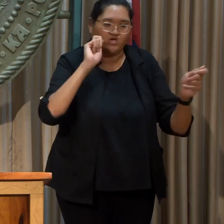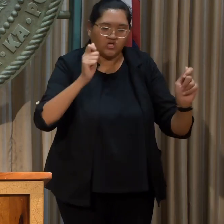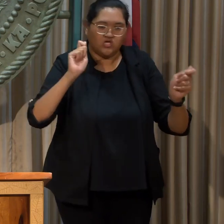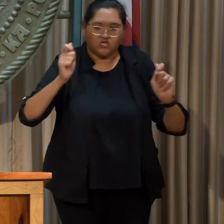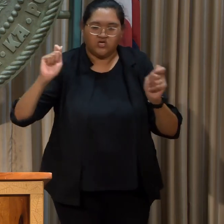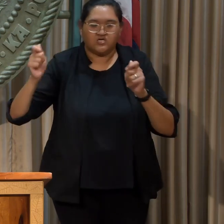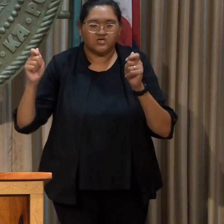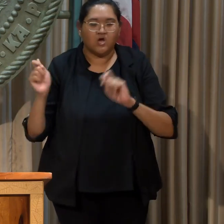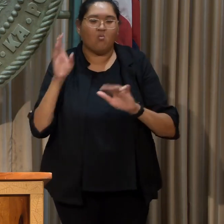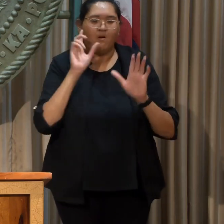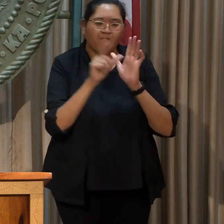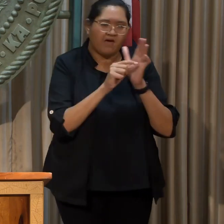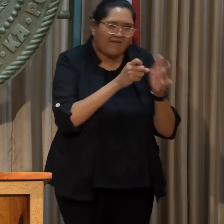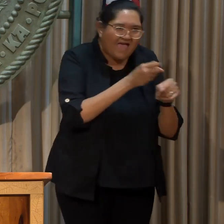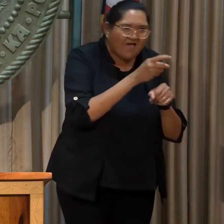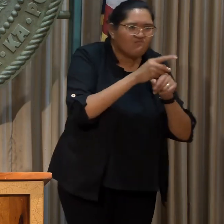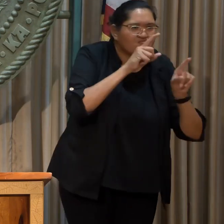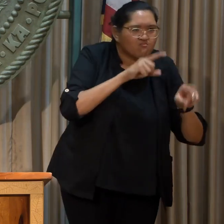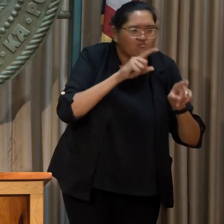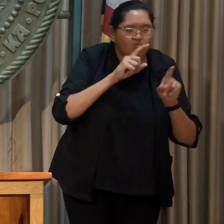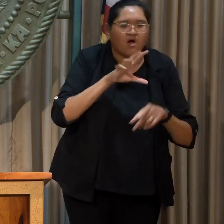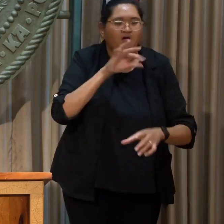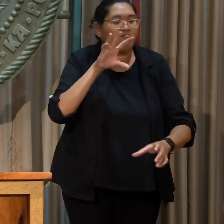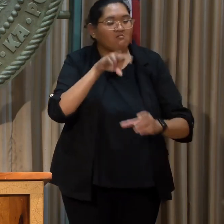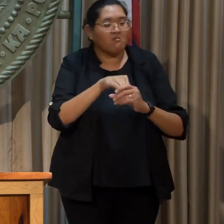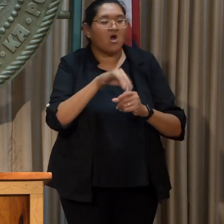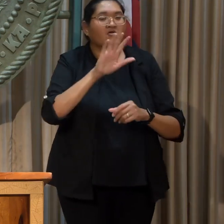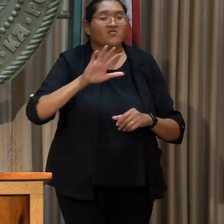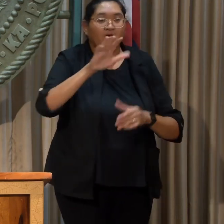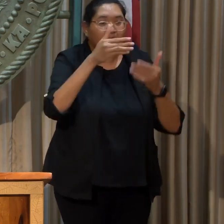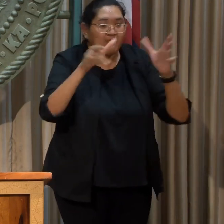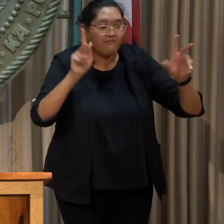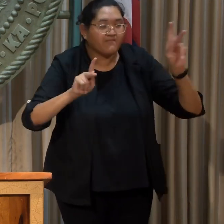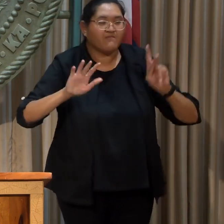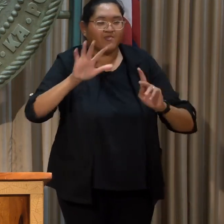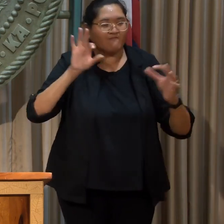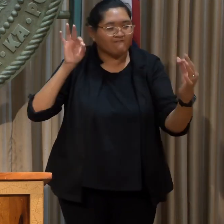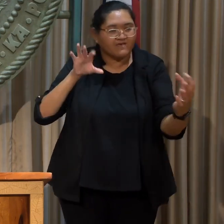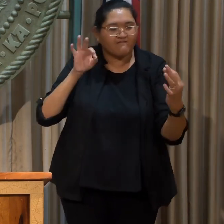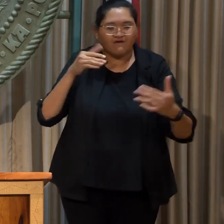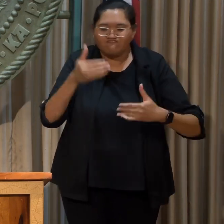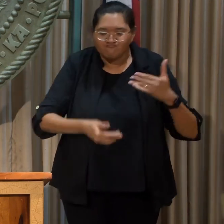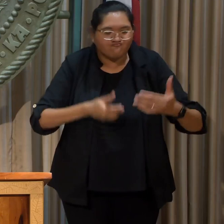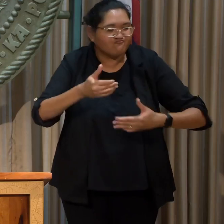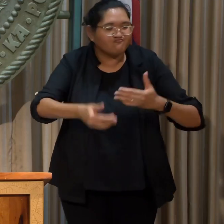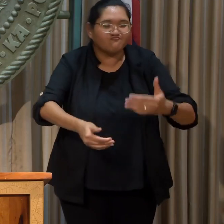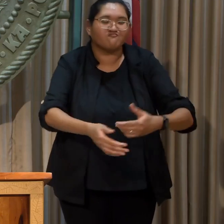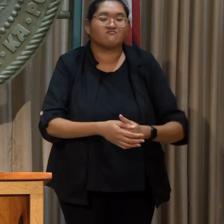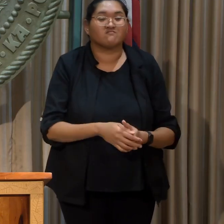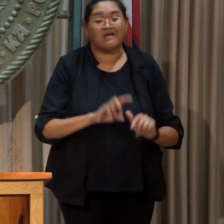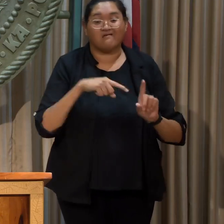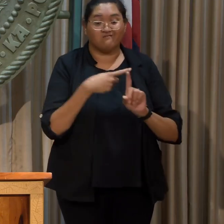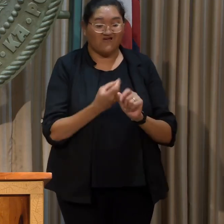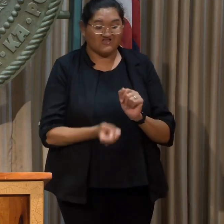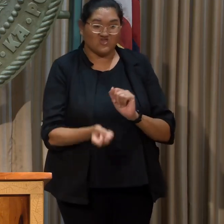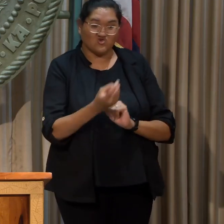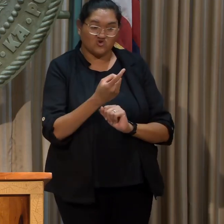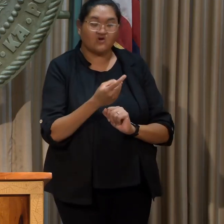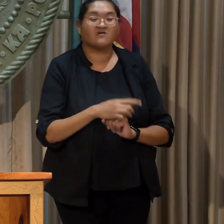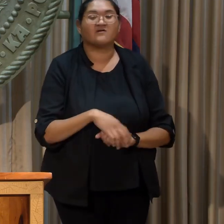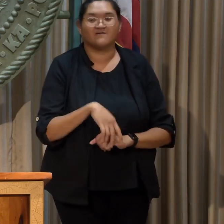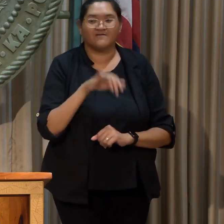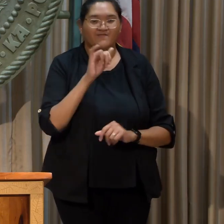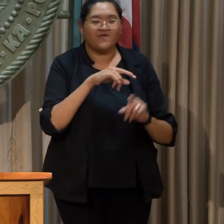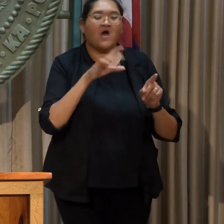publishing annual updates, and incorporating public feedback every step of the way. Also in the next year, H